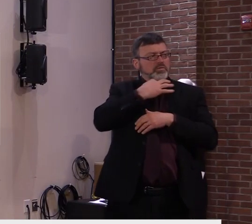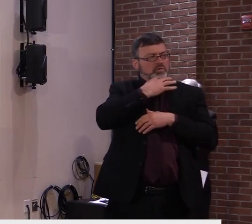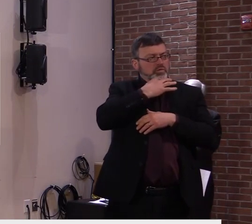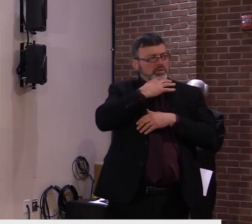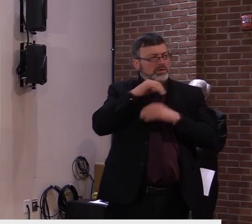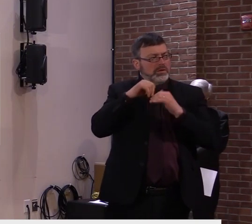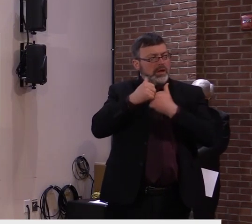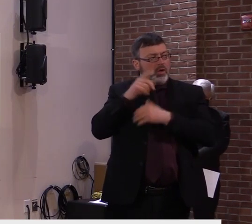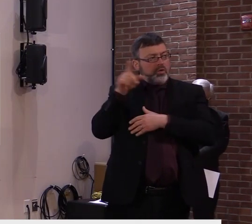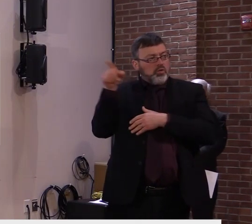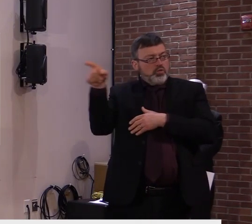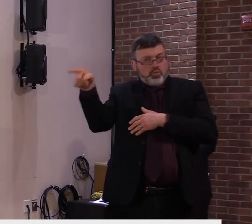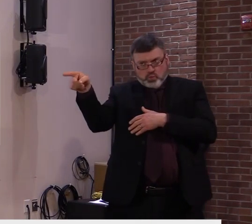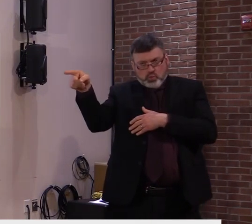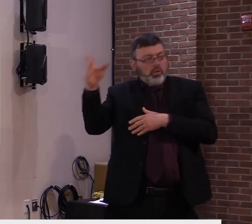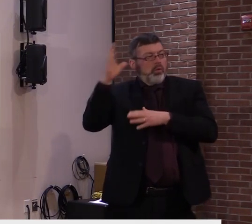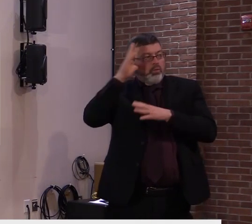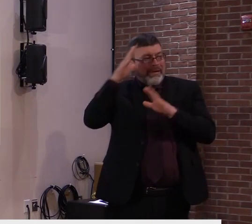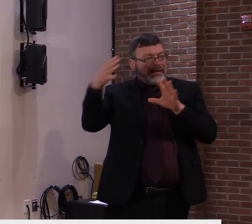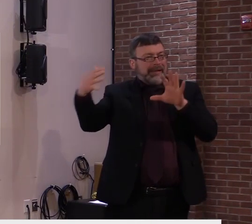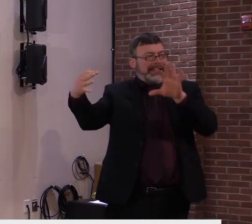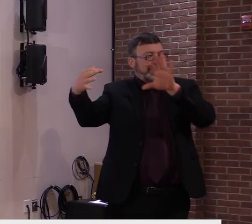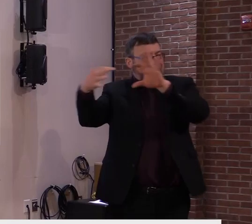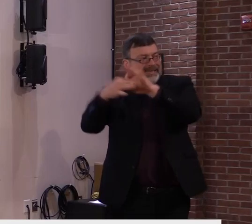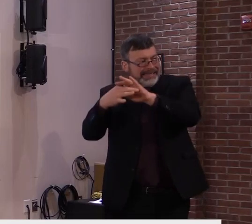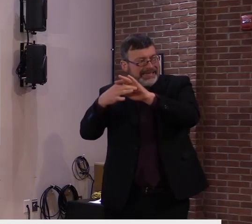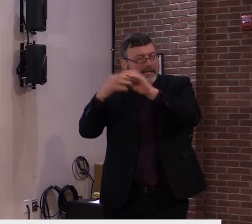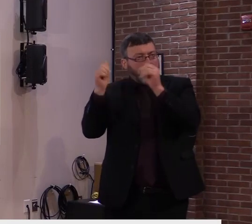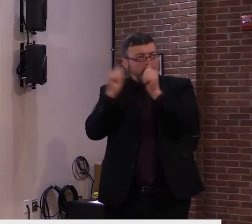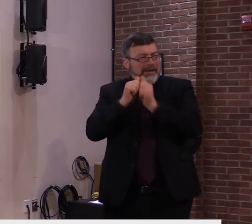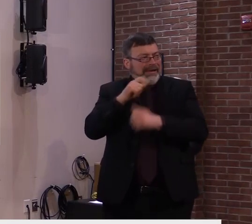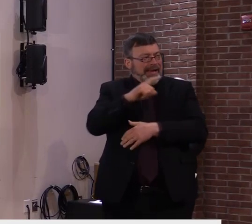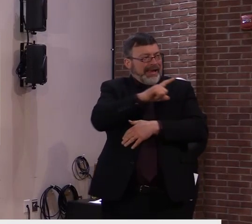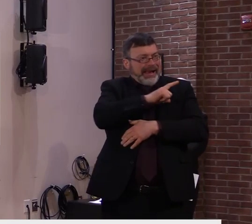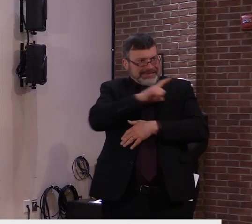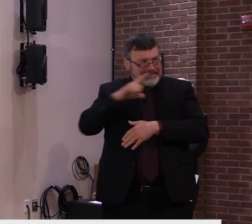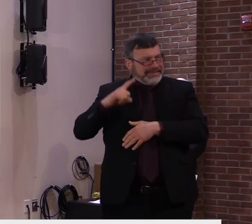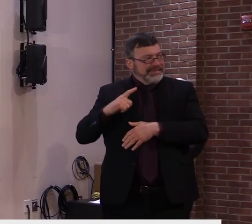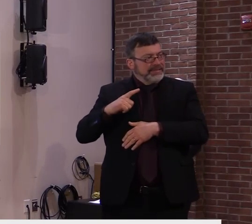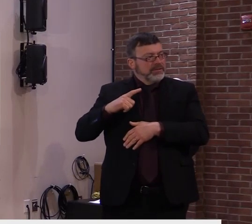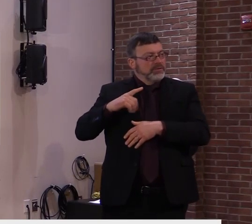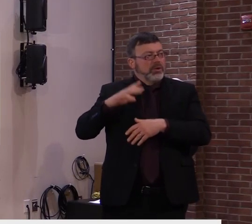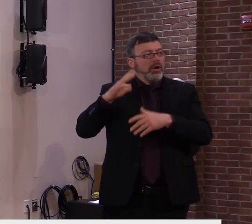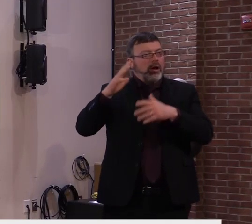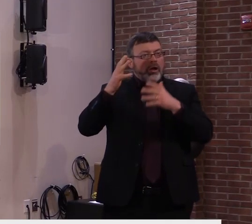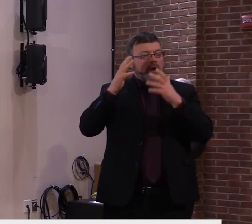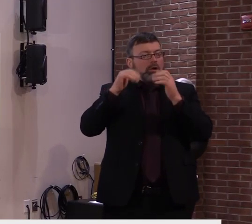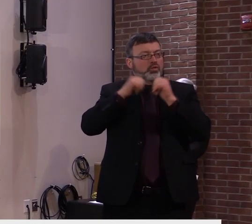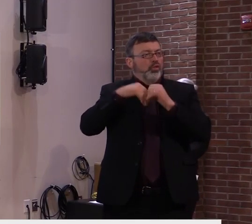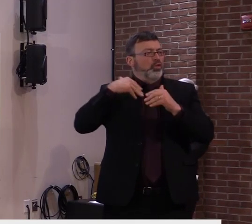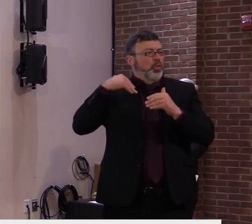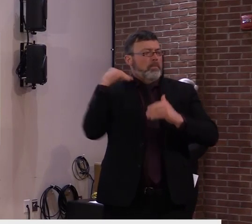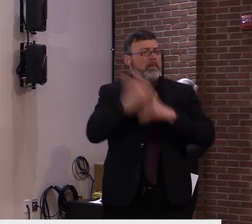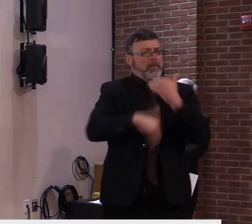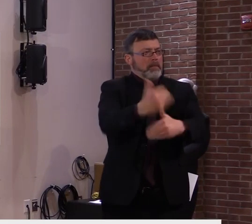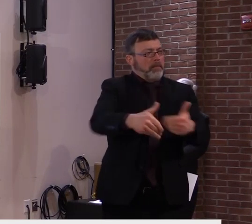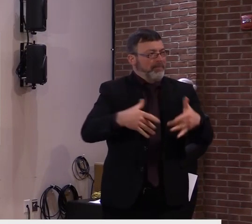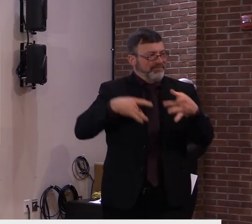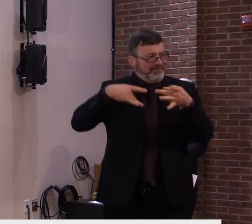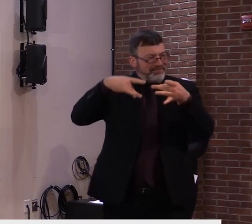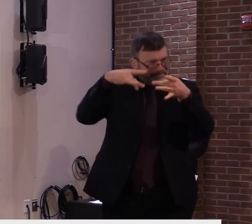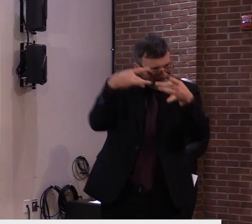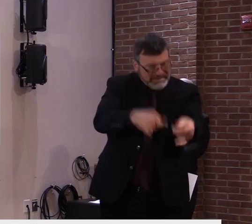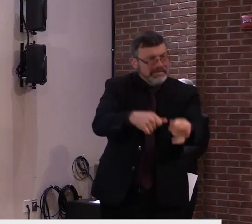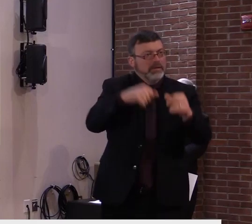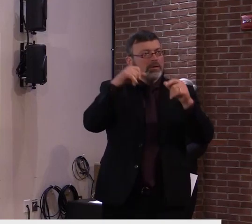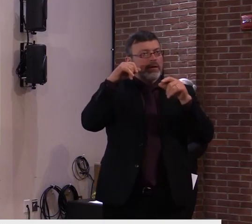more immediate emergency funding to the lodging sector. Yeah, unfortunately, there wasn't any direct payments that we